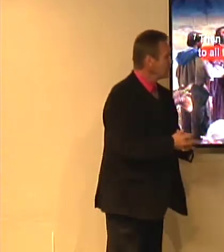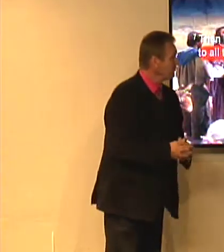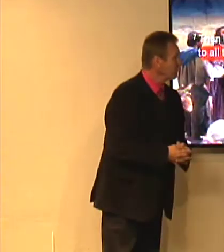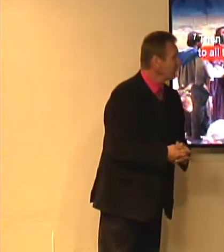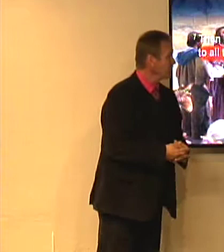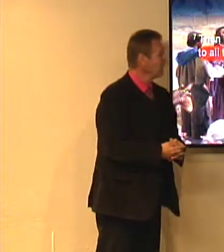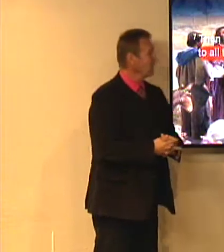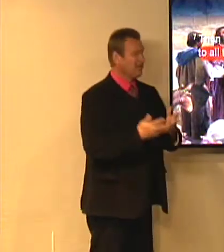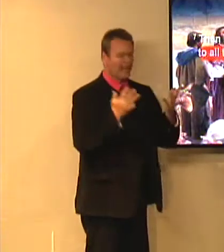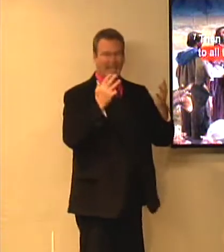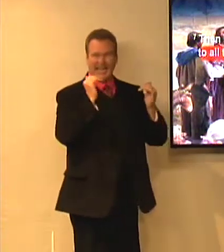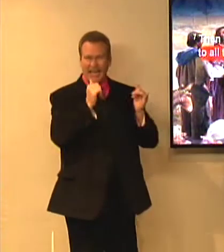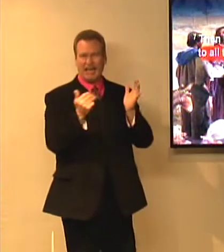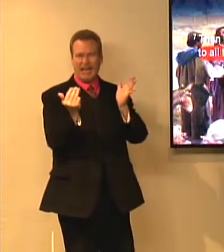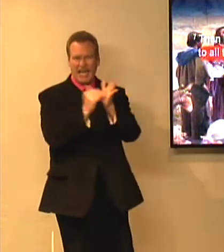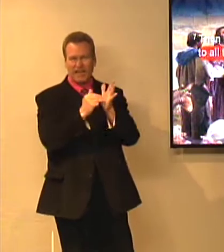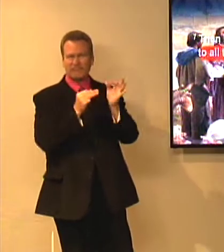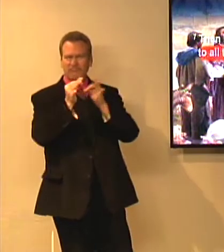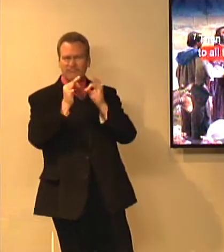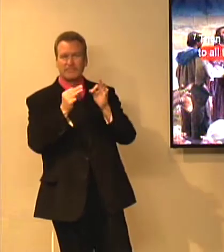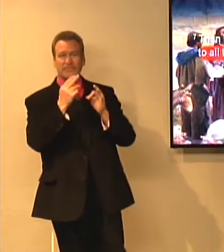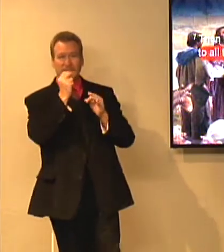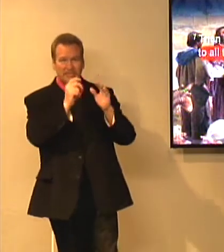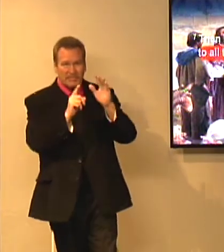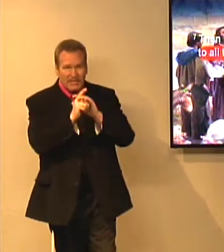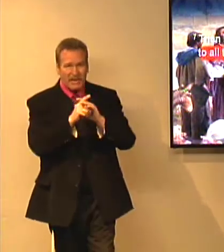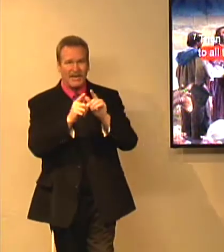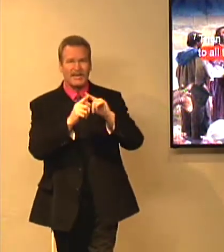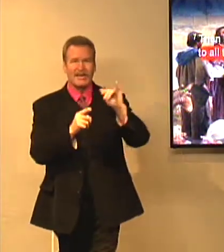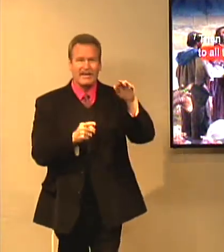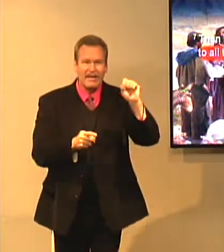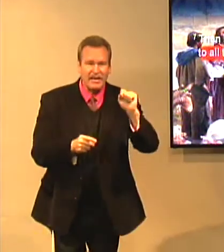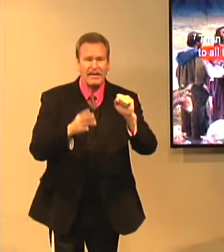sickly there to give more facts about Jesus.